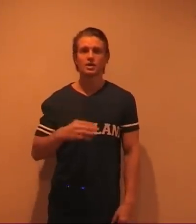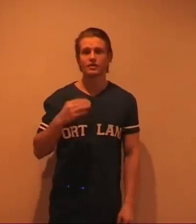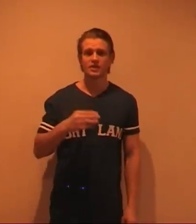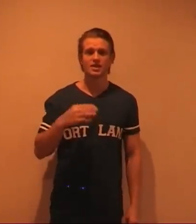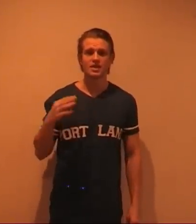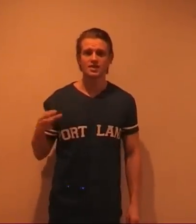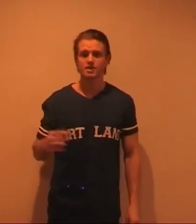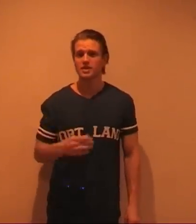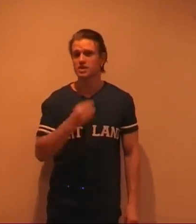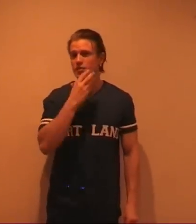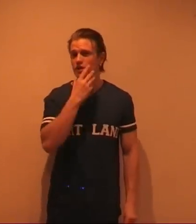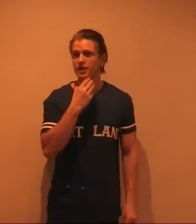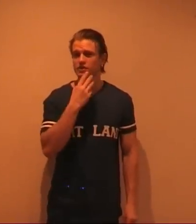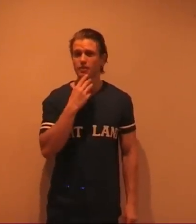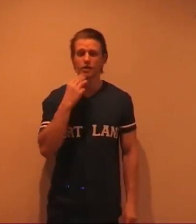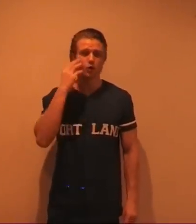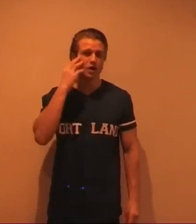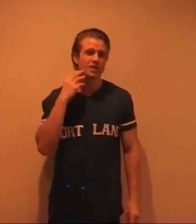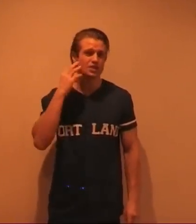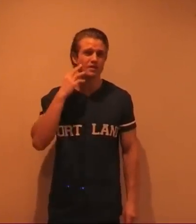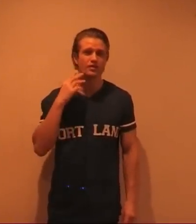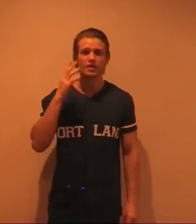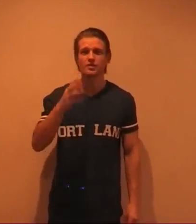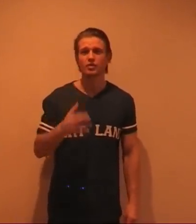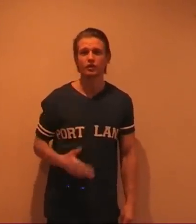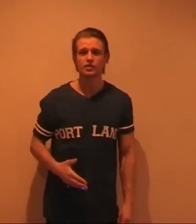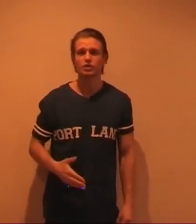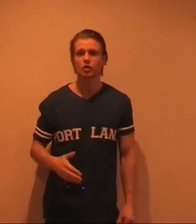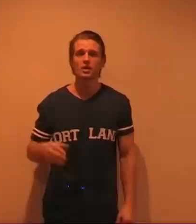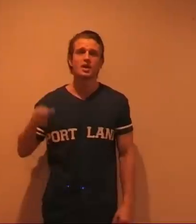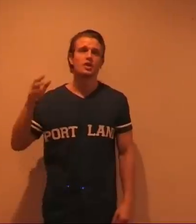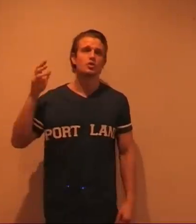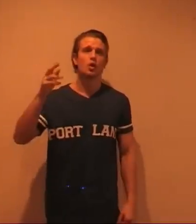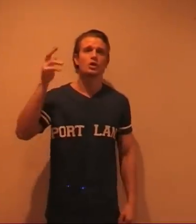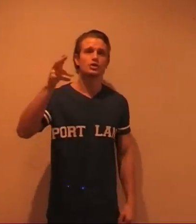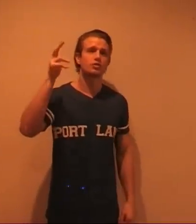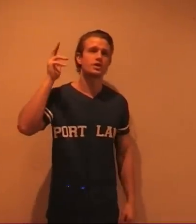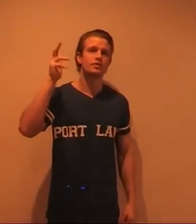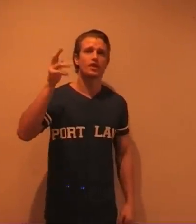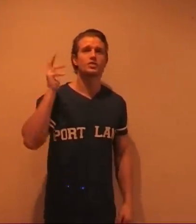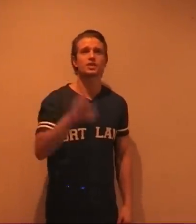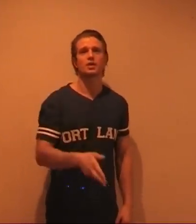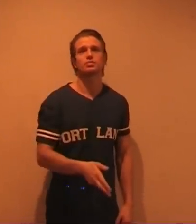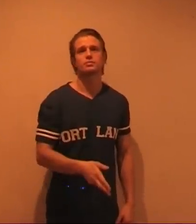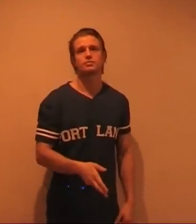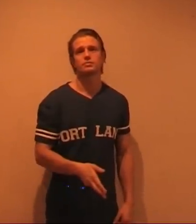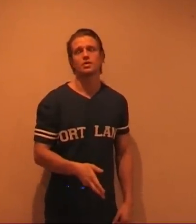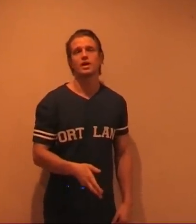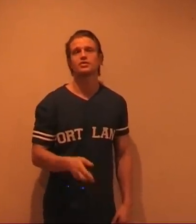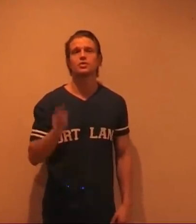that for ten years especially if you get a thick stubble. You've got a clean shave every day for an office job. You are literally fucking your skin up. Alright. So